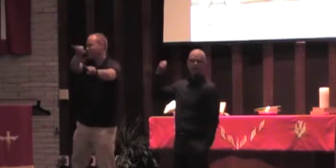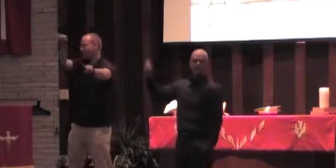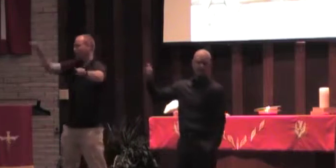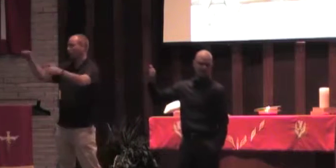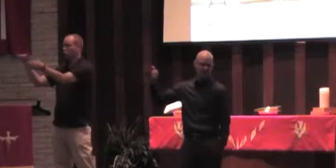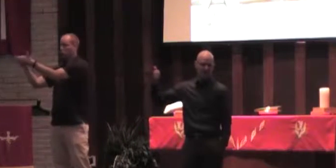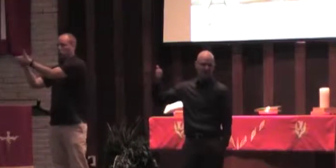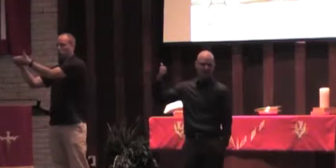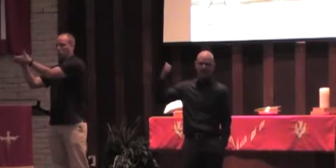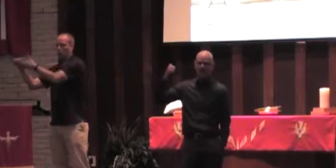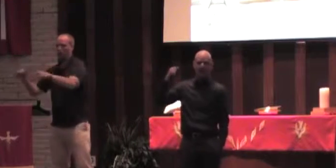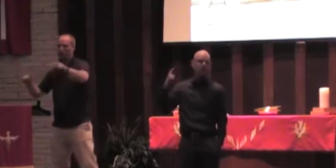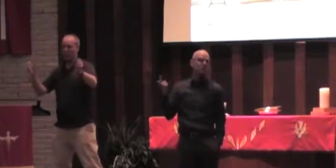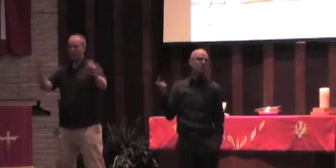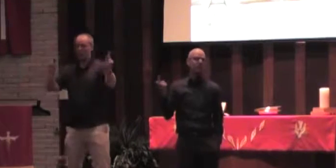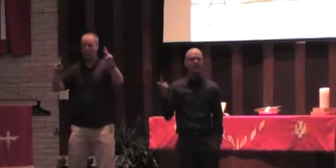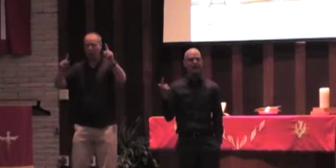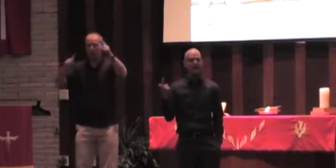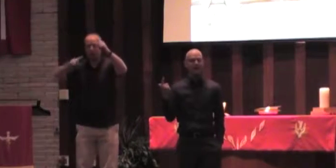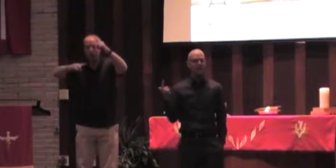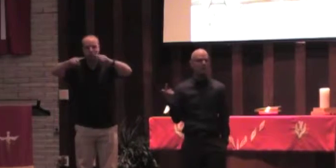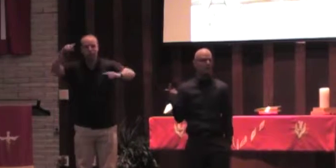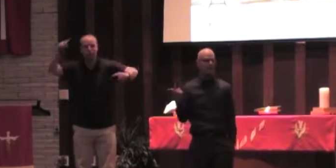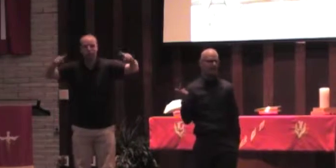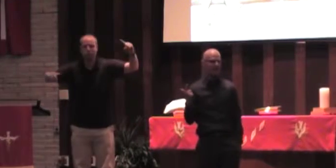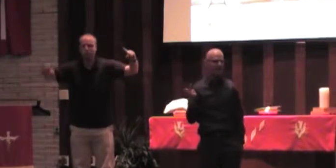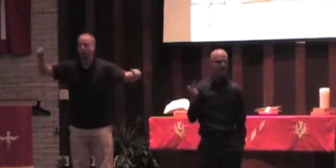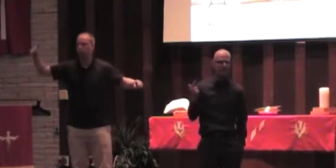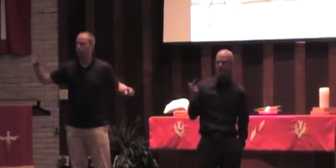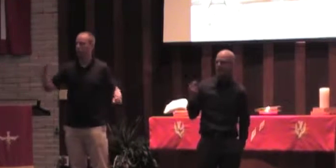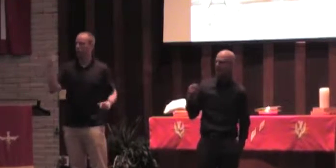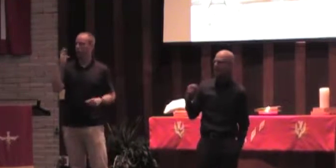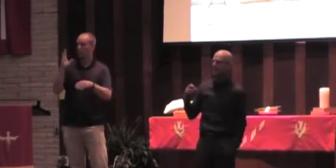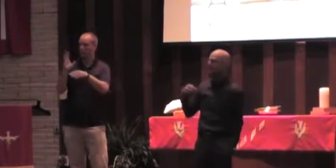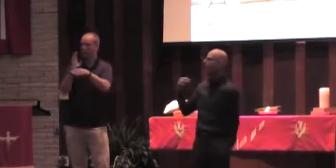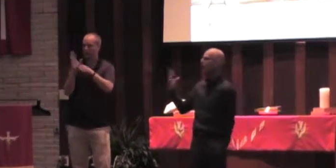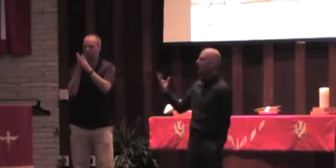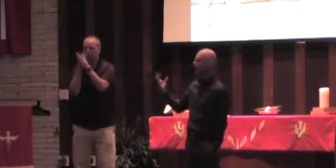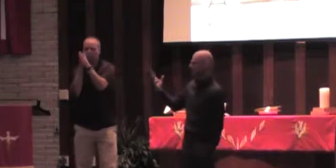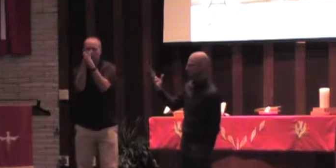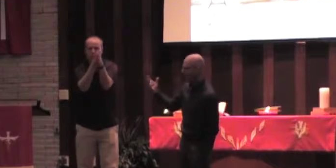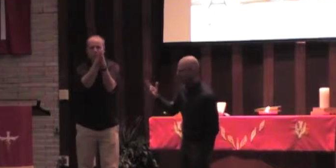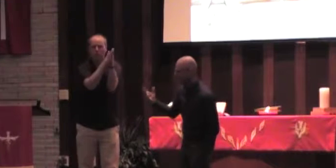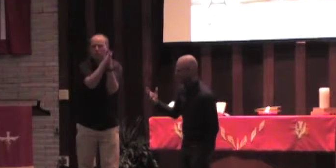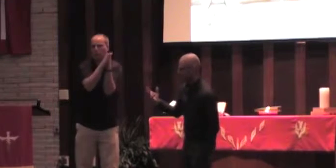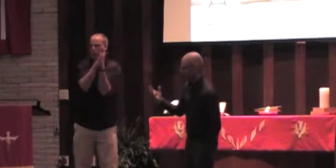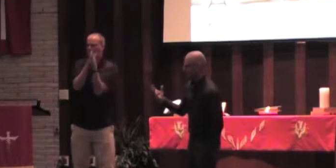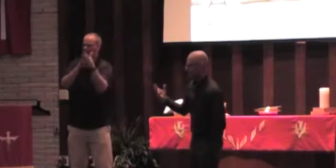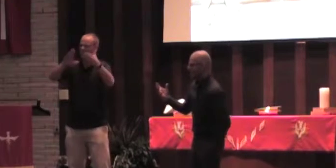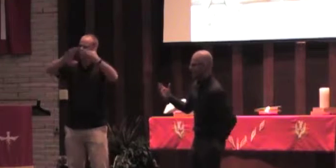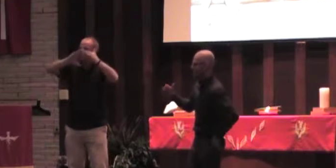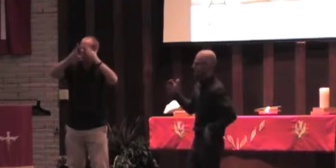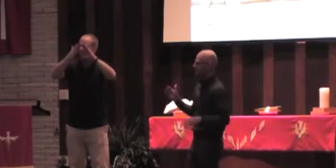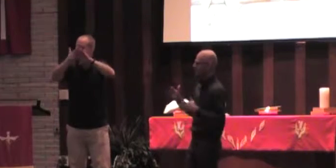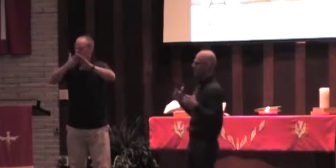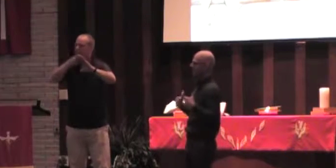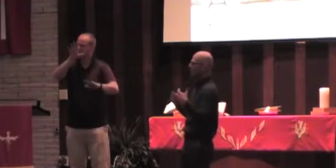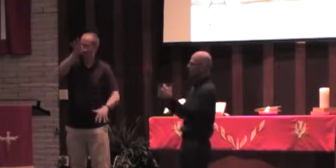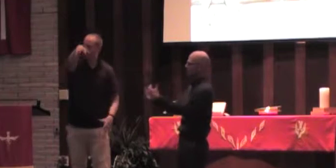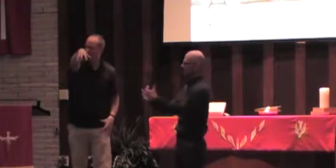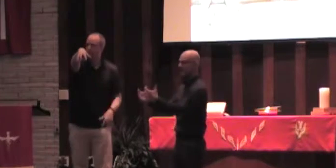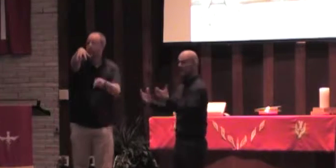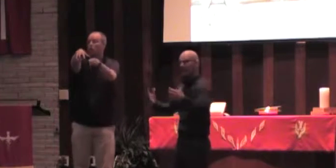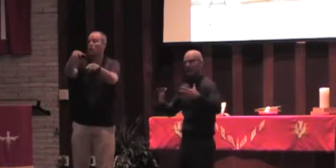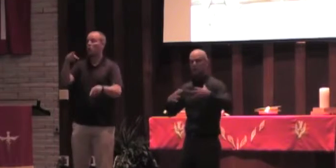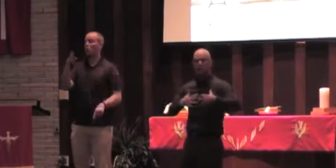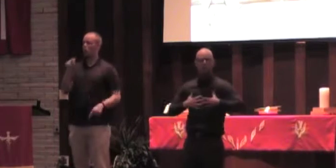Very diversified, a huge economic engine in the region, very cosmopolitan, and it was there that